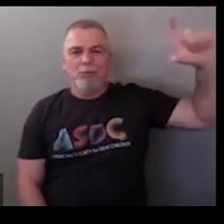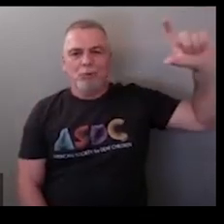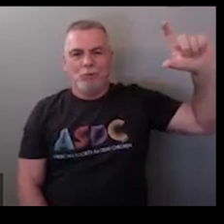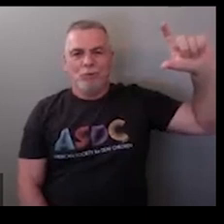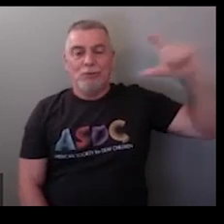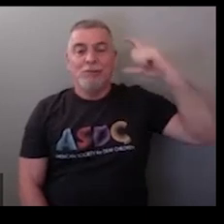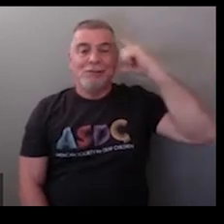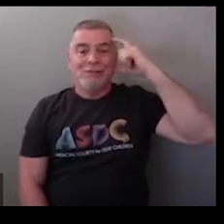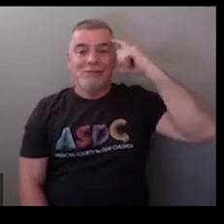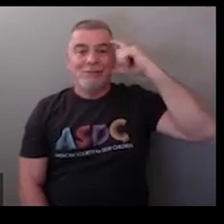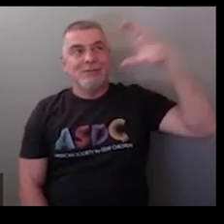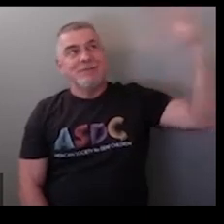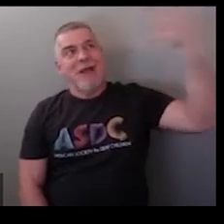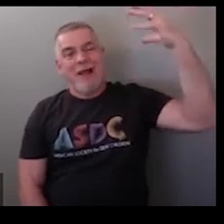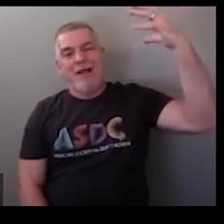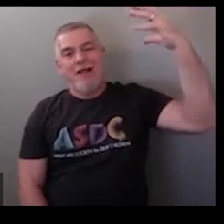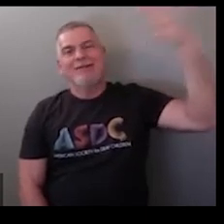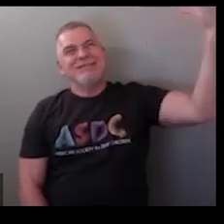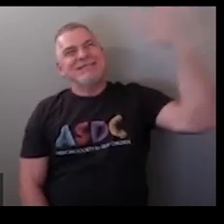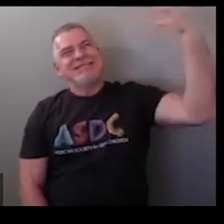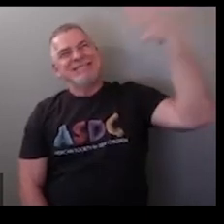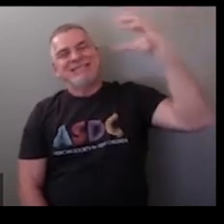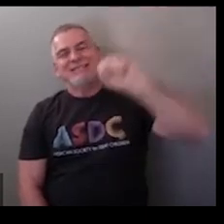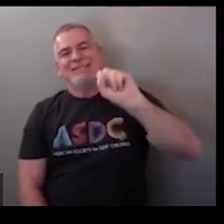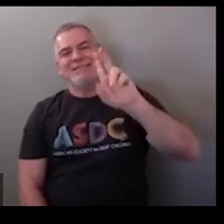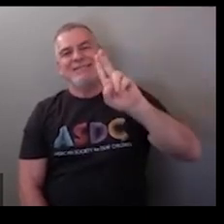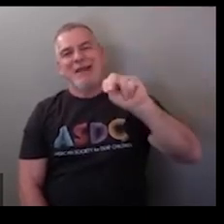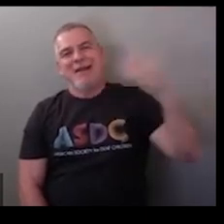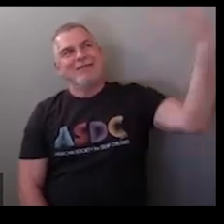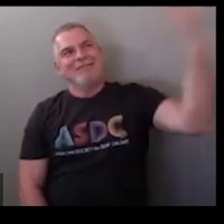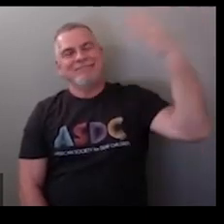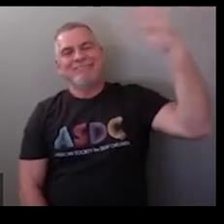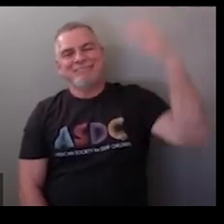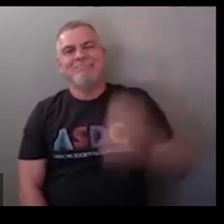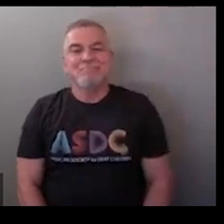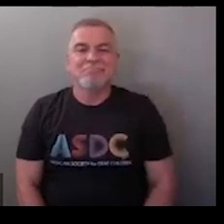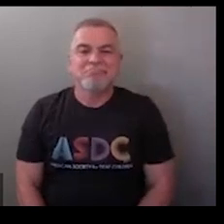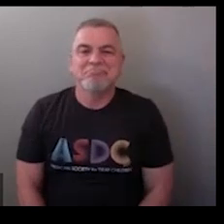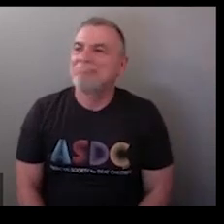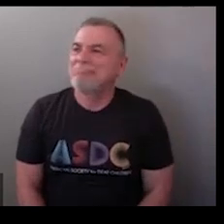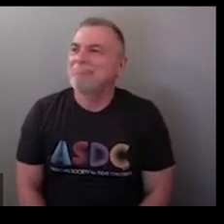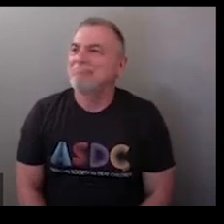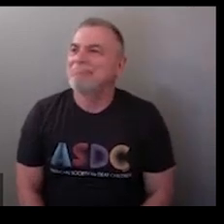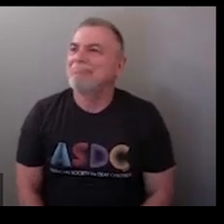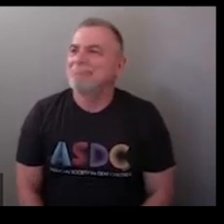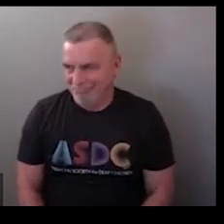this is moon and sun because sun is larger